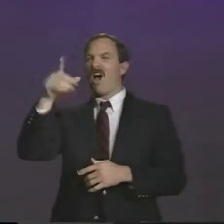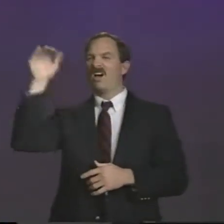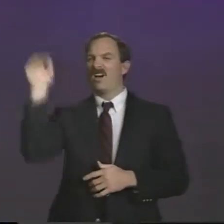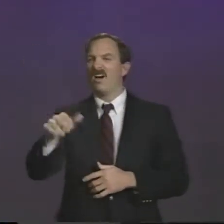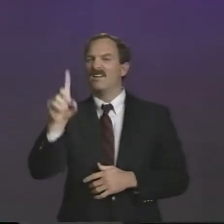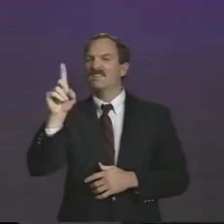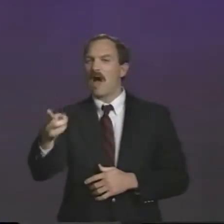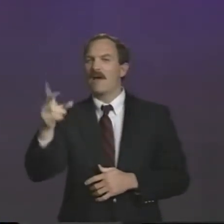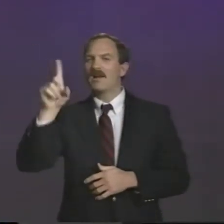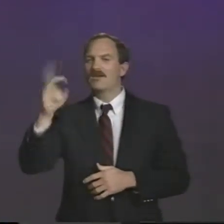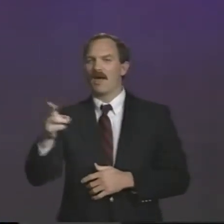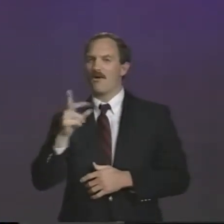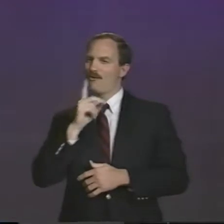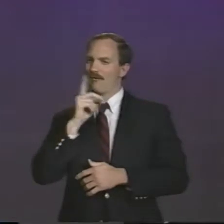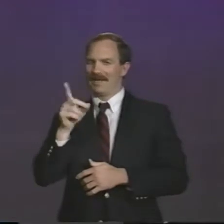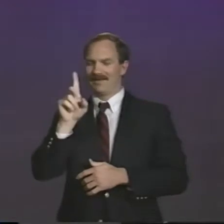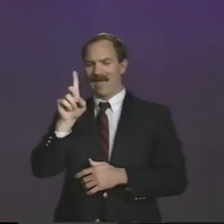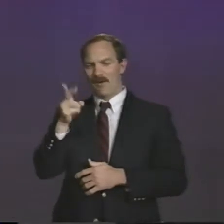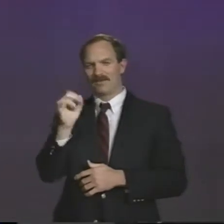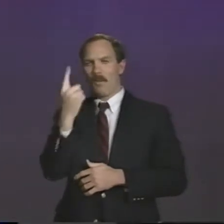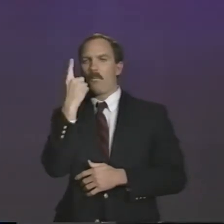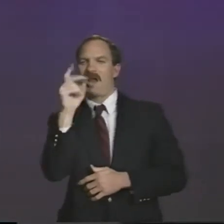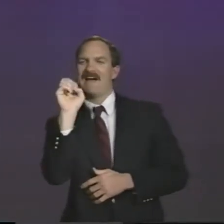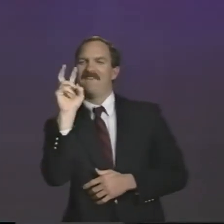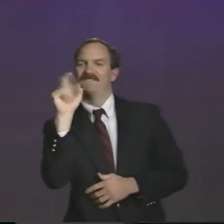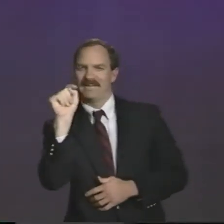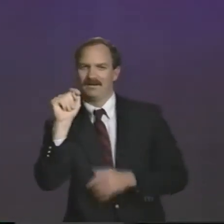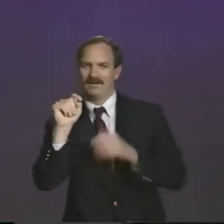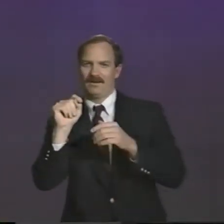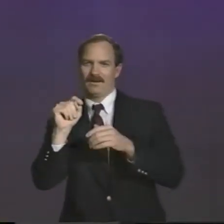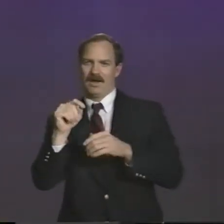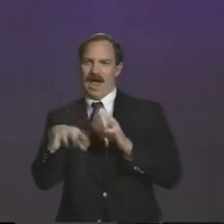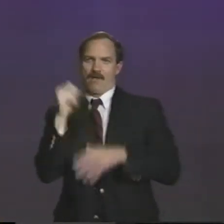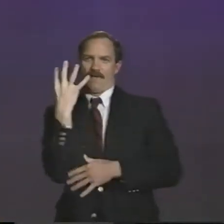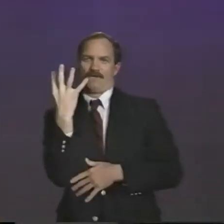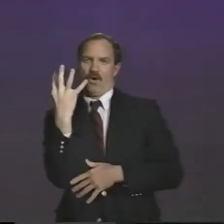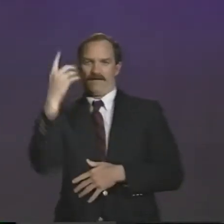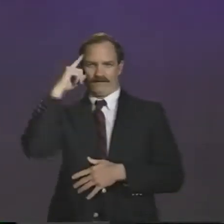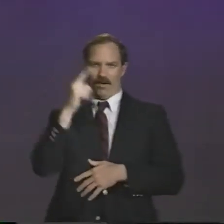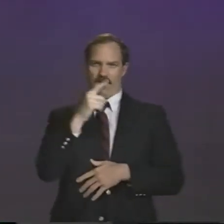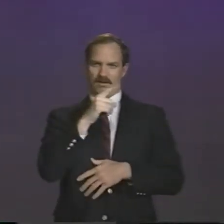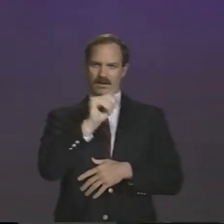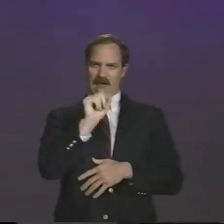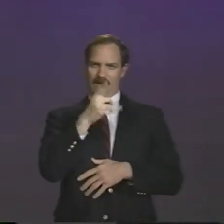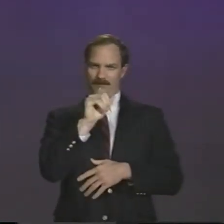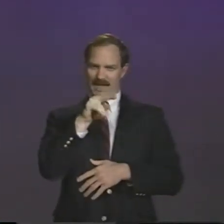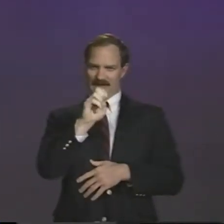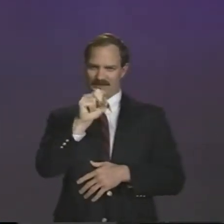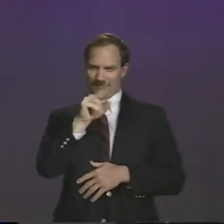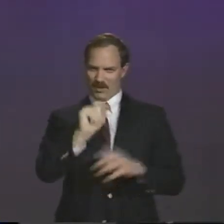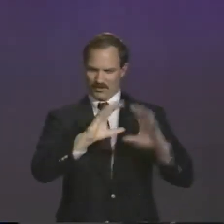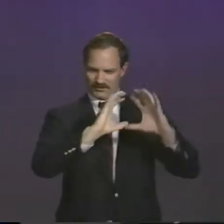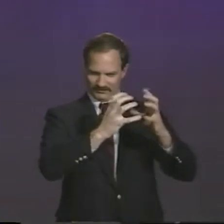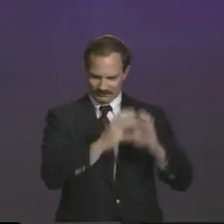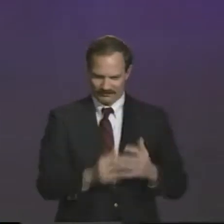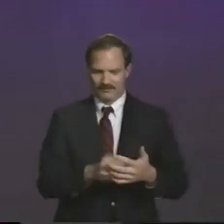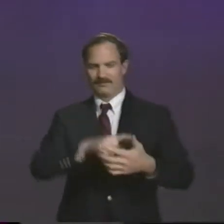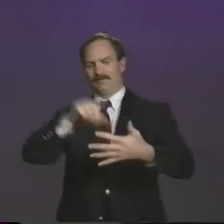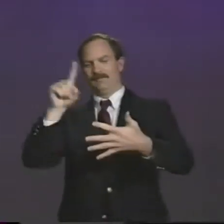A lot of people think that the Alpine only includes the Downhill, but actually that's just one event out of four in the category of the Alpine